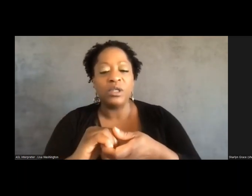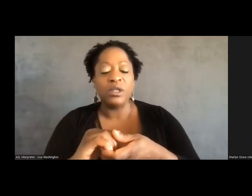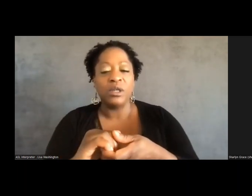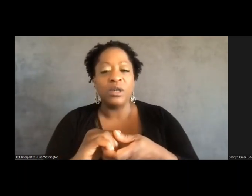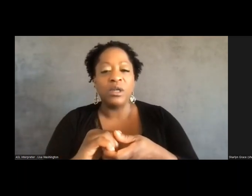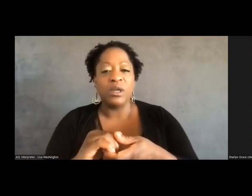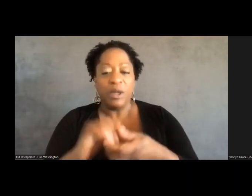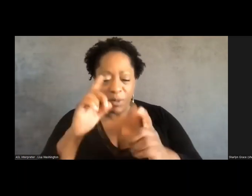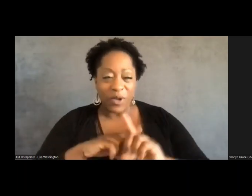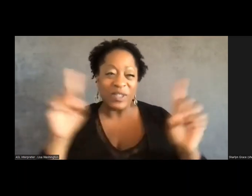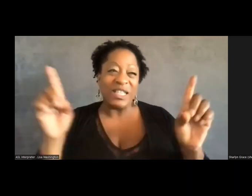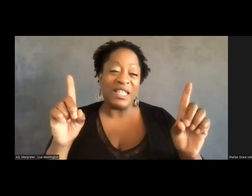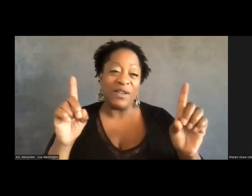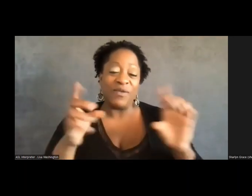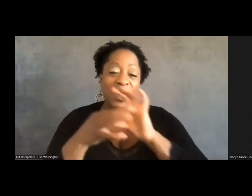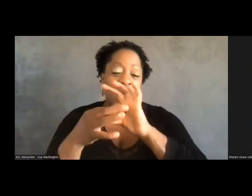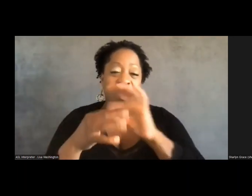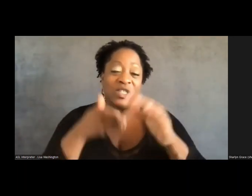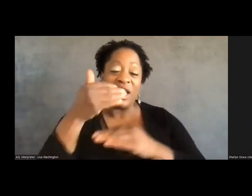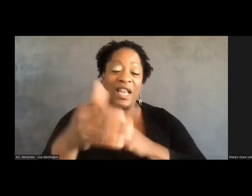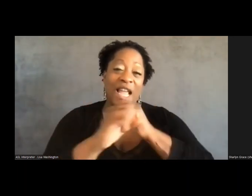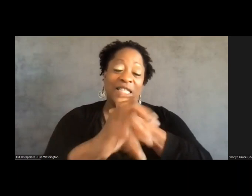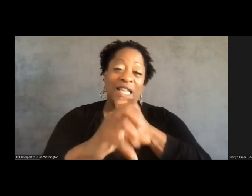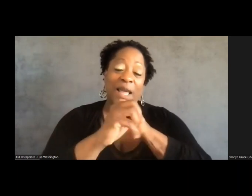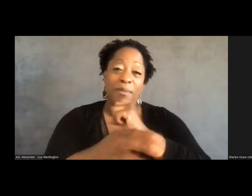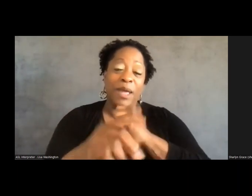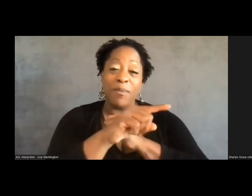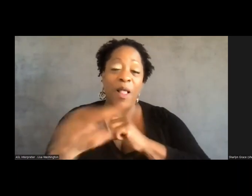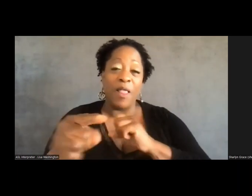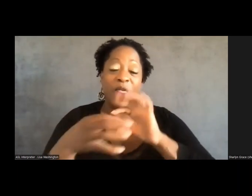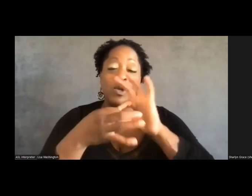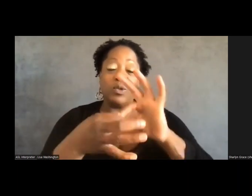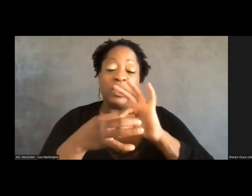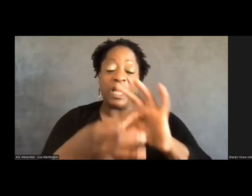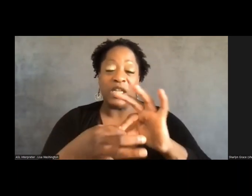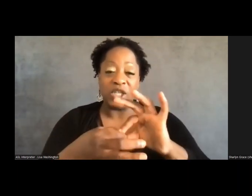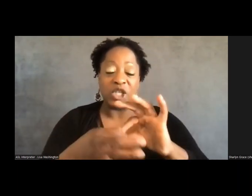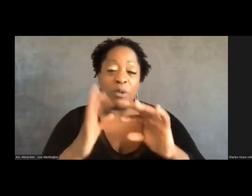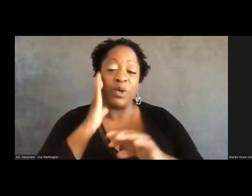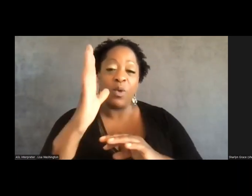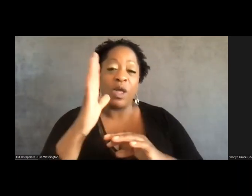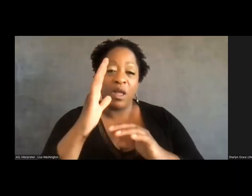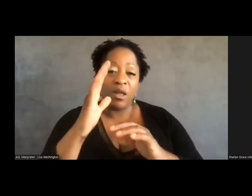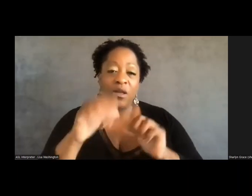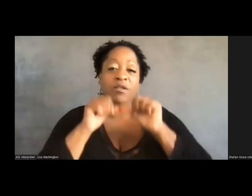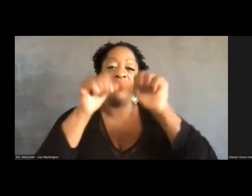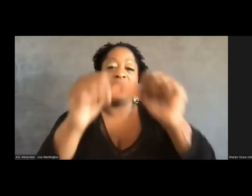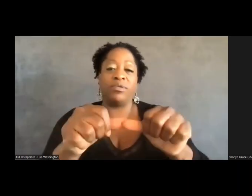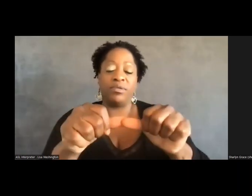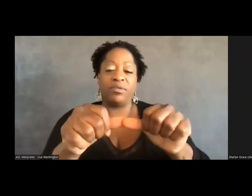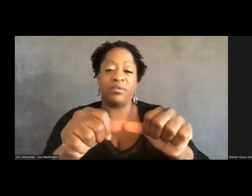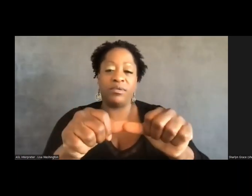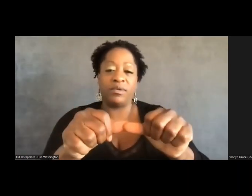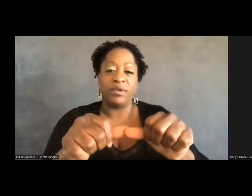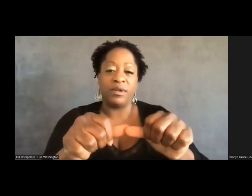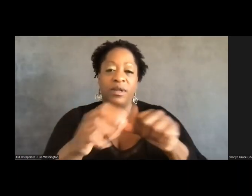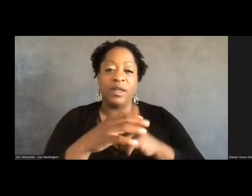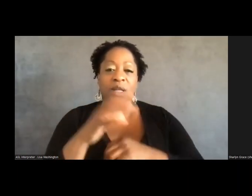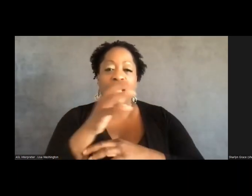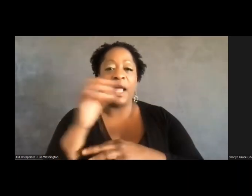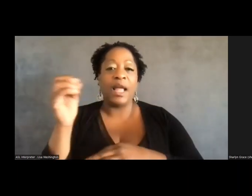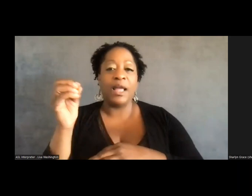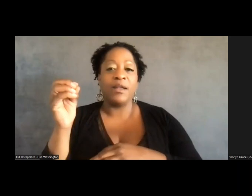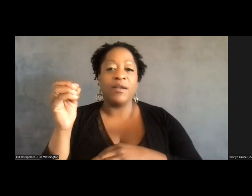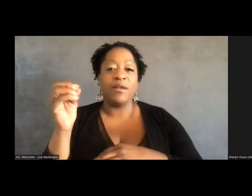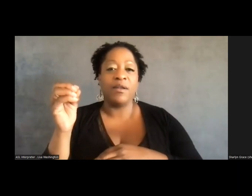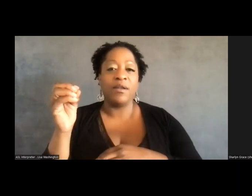there's a different coalition in the next campaign, but those relationships very likely are going to continue. And,